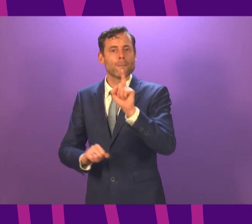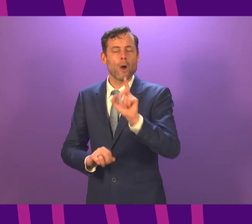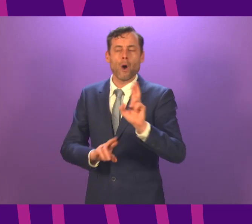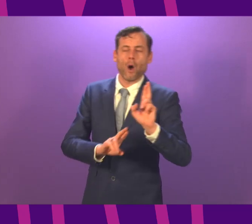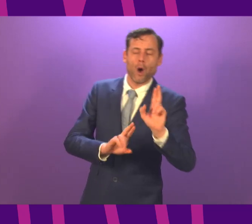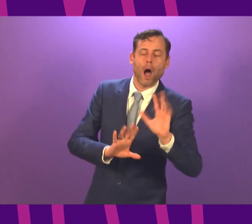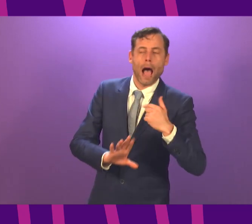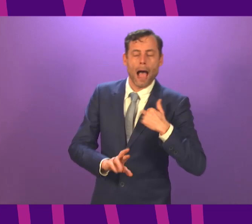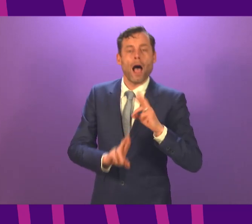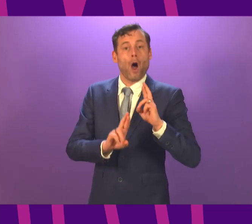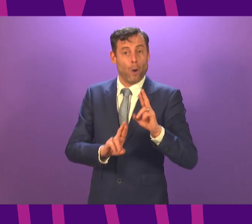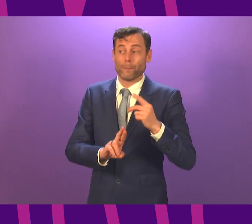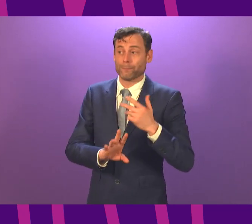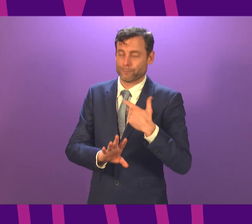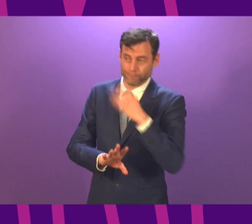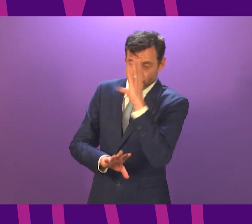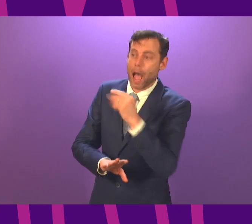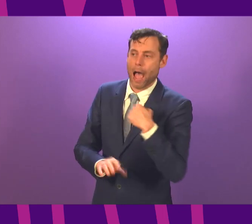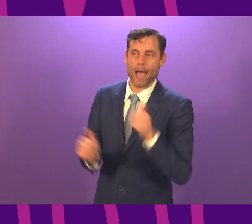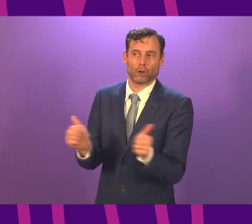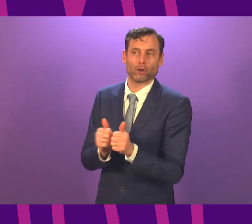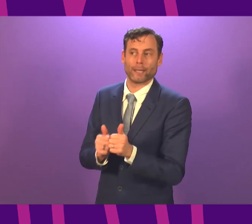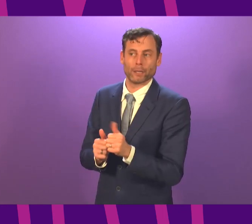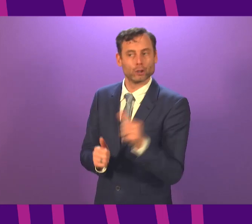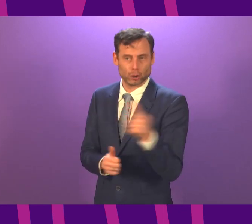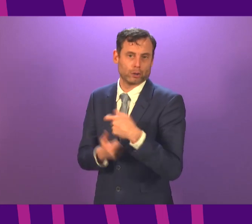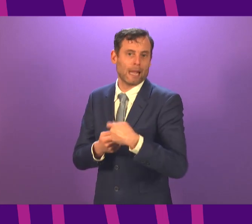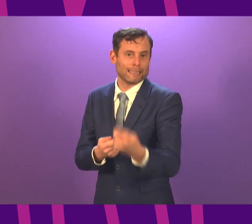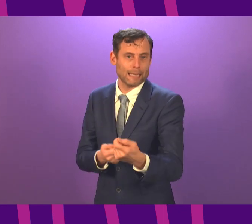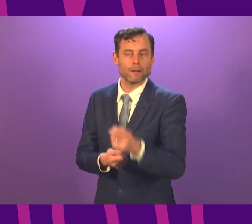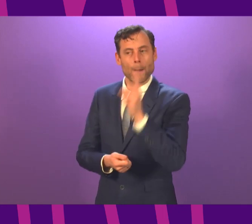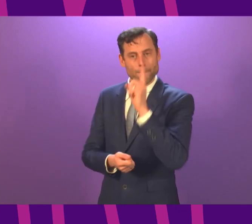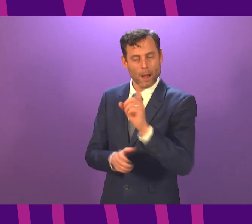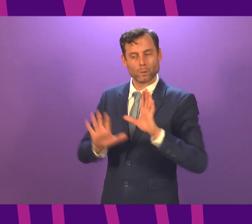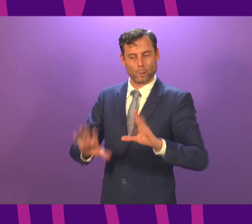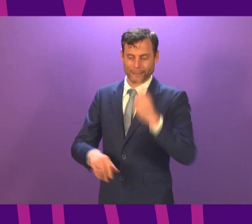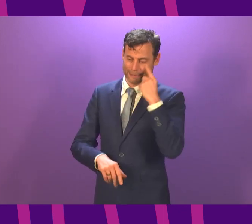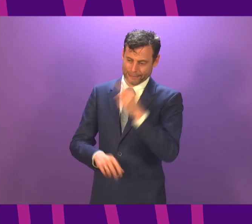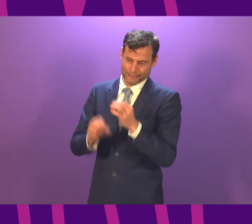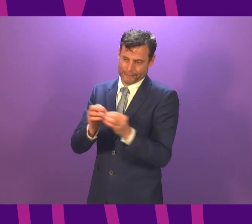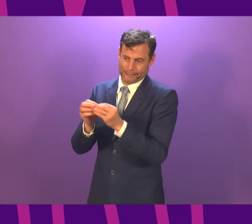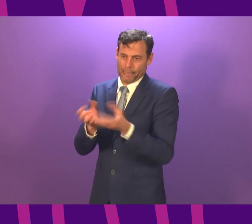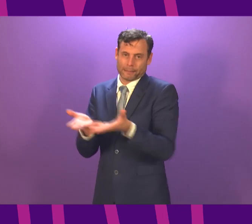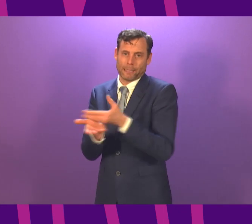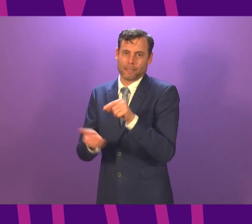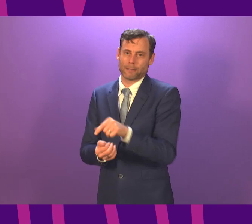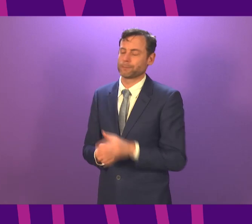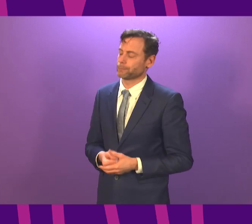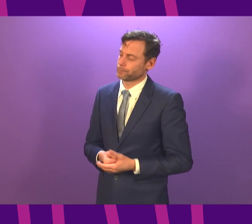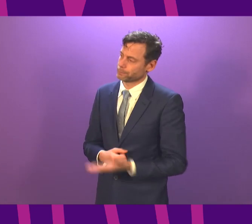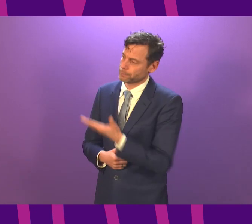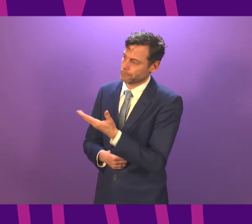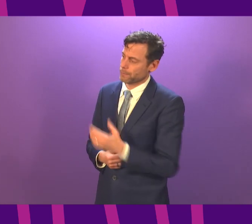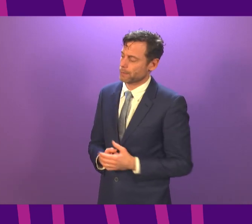signal of the direction of travel that I agree with the sentiments expressed in the question. Thank you. Alex Cole Hamilton to be followed by